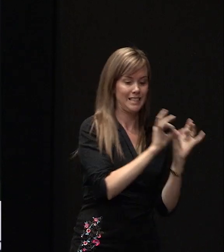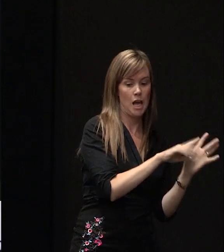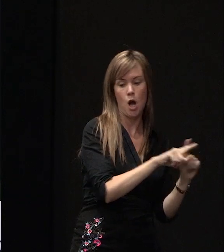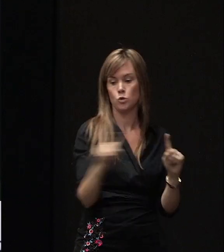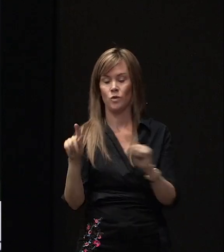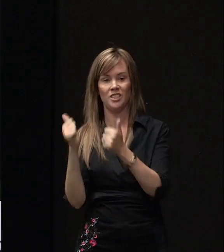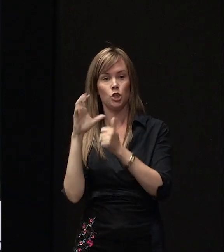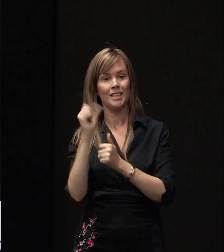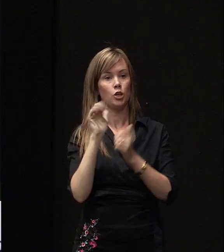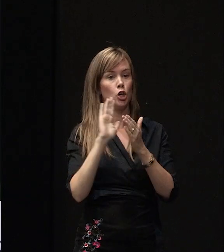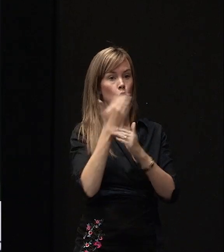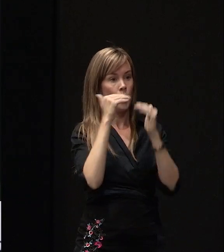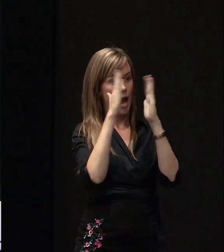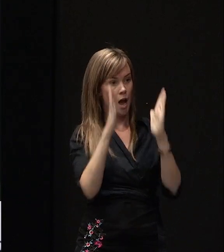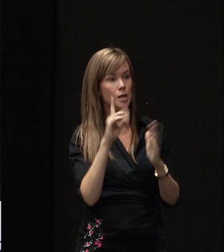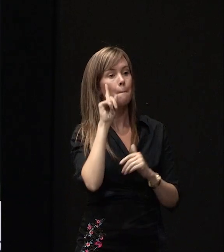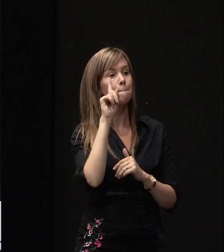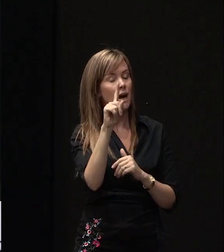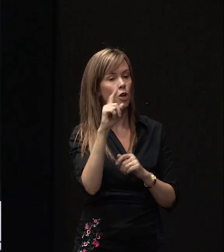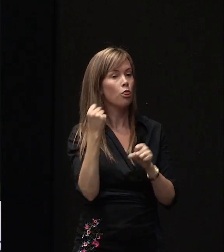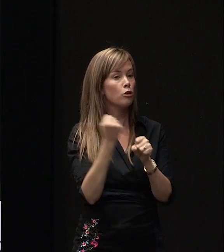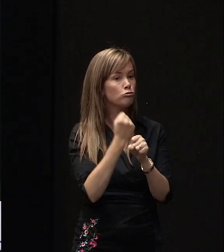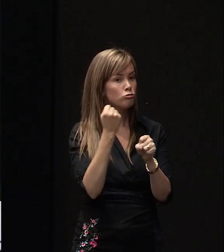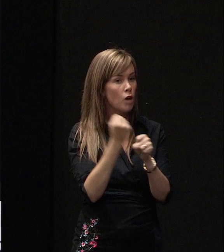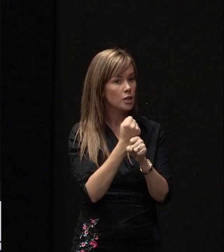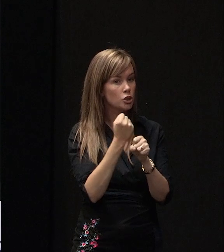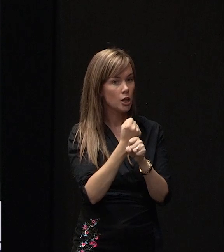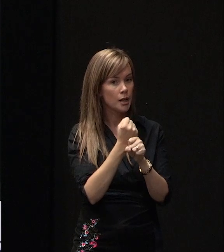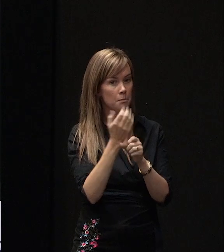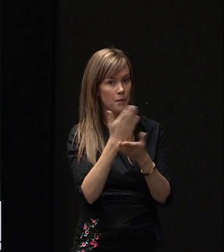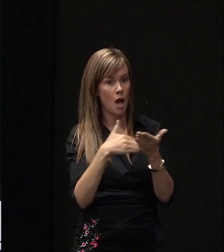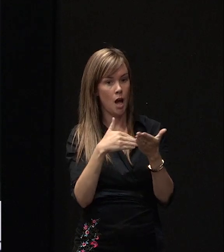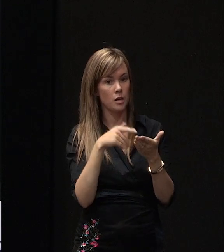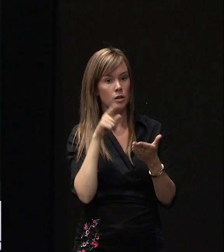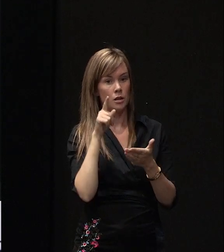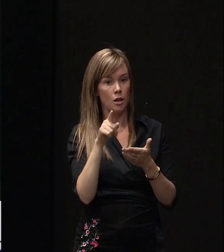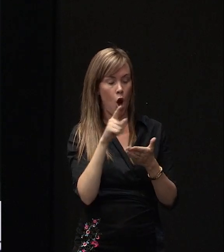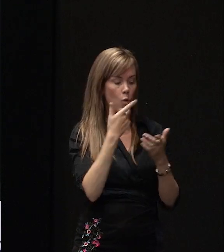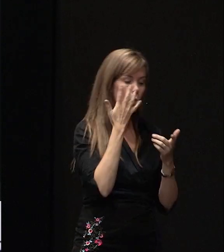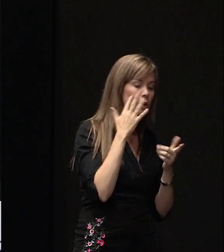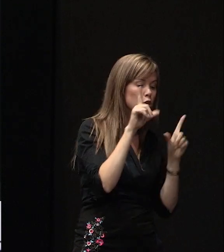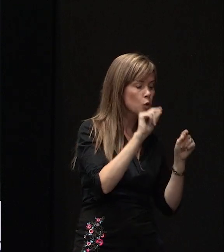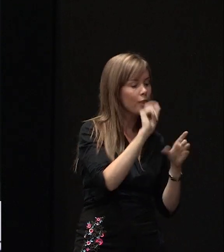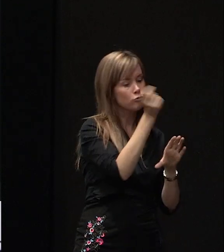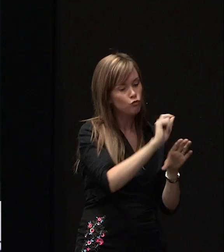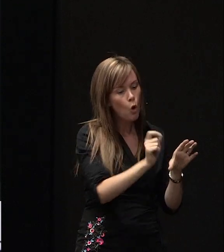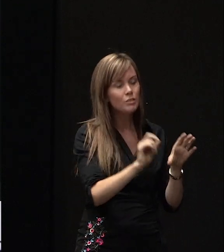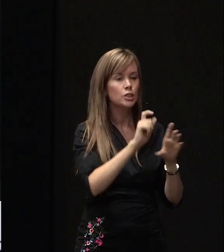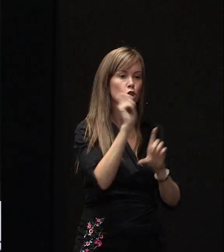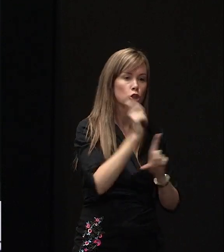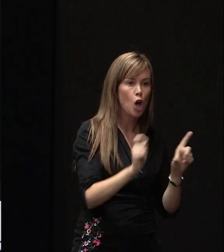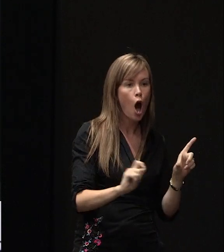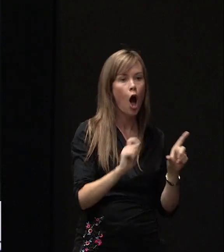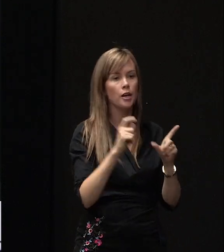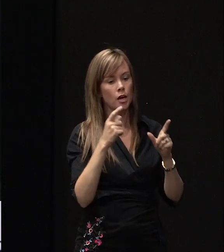finish. But the construction phase, so you'd still be able to live in your house while the working drawings are being prepared, while the design's being prepared, while the